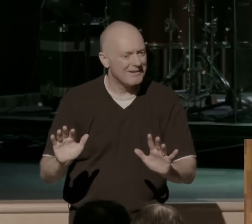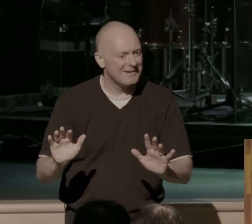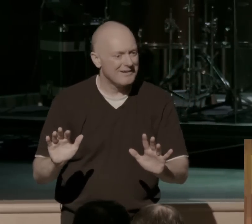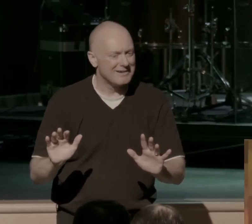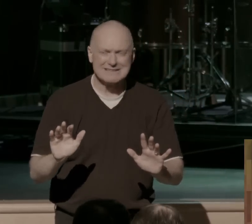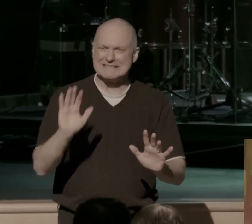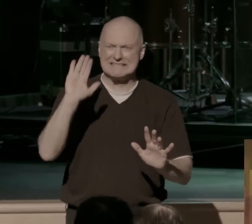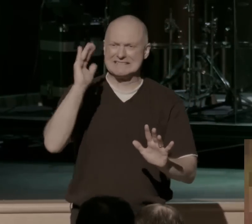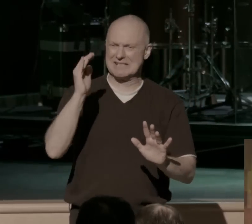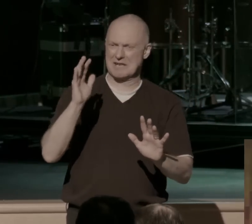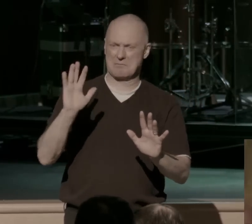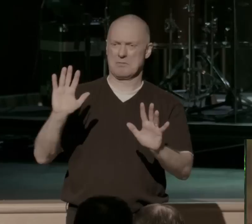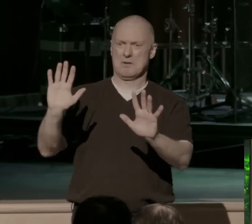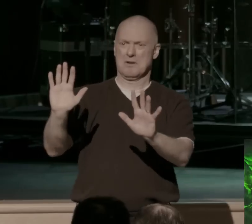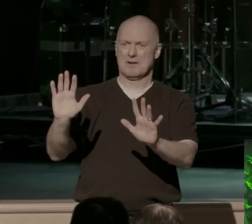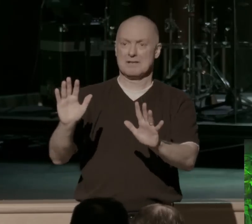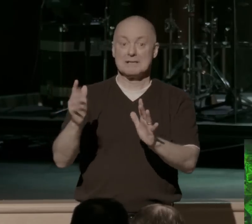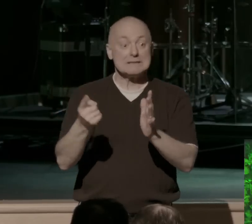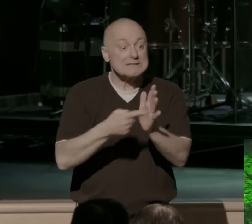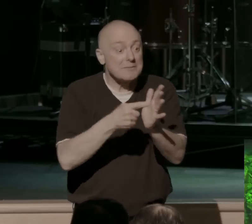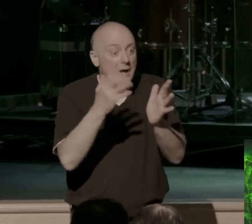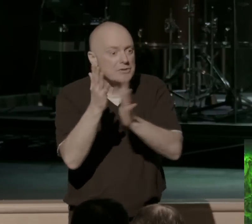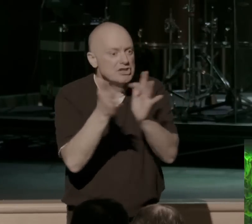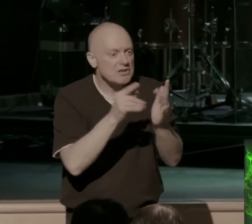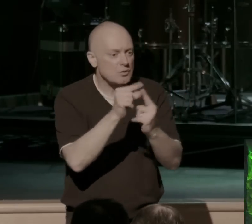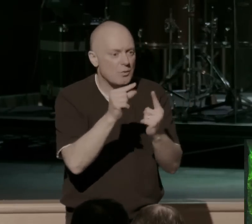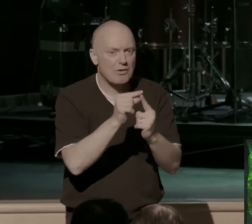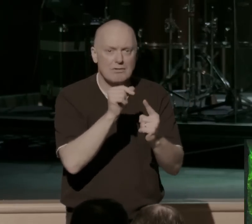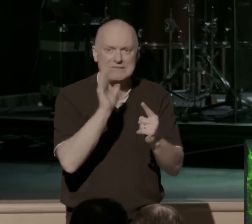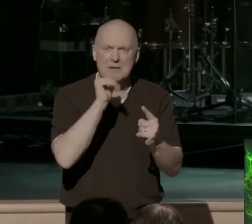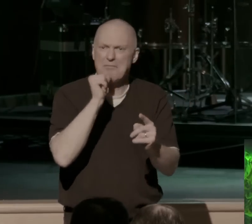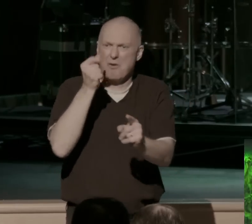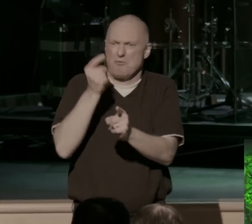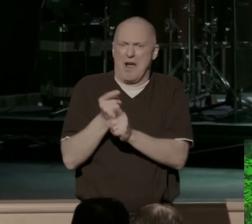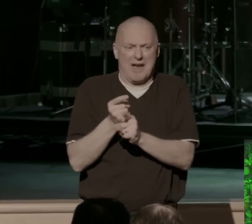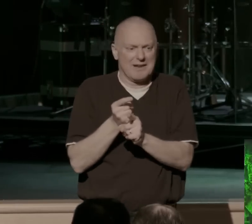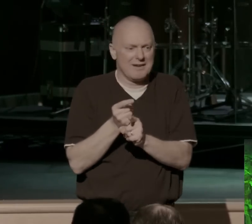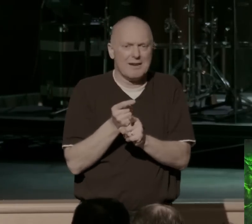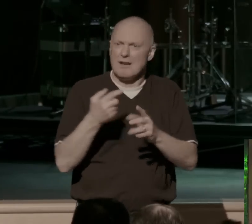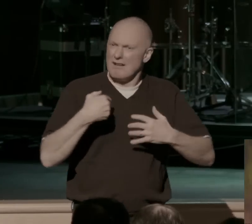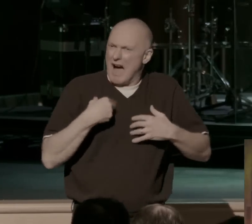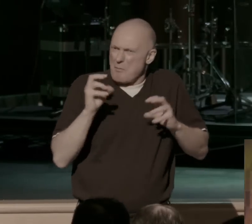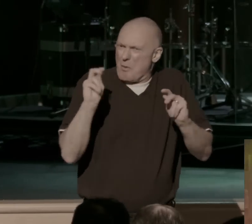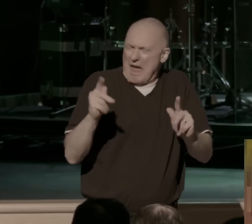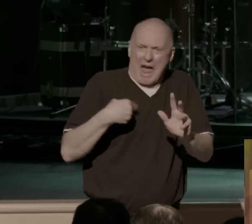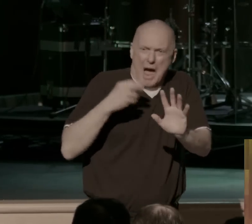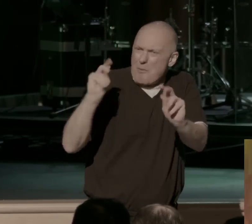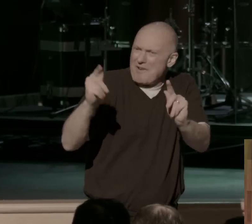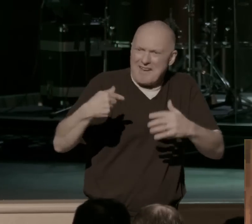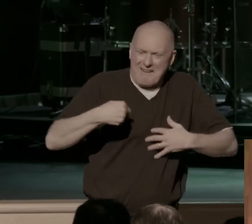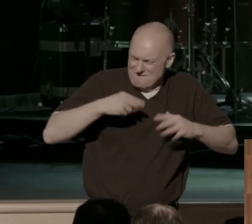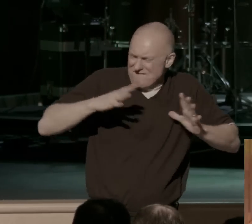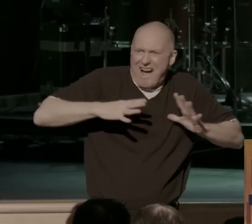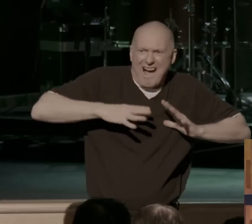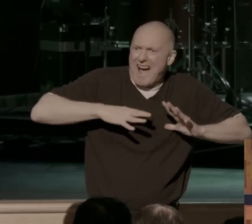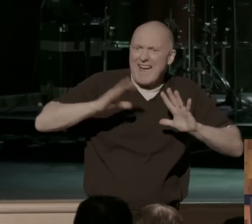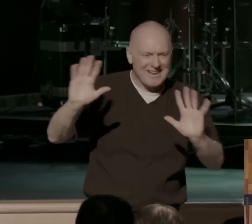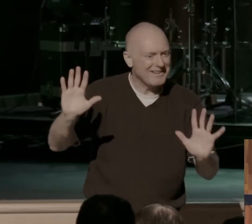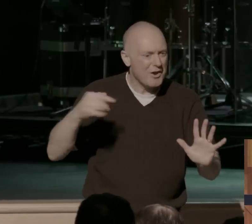It seems out of place. And I think maybe Jesus' words sometimes seems out of place. Because why? Because we think we're okay. Because we think we're doing pretty good. And we